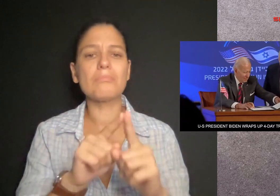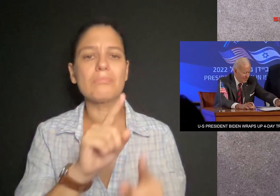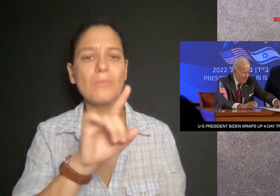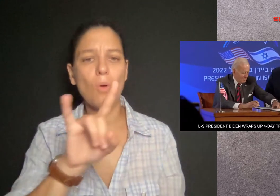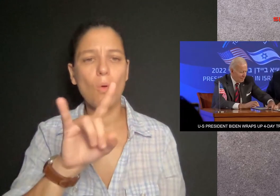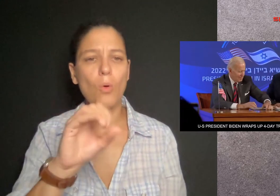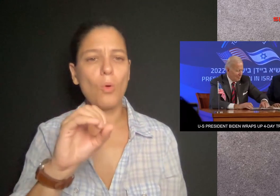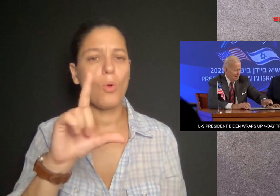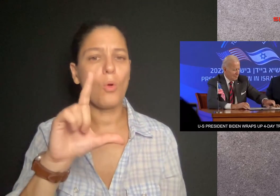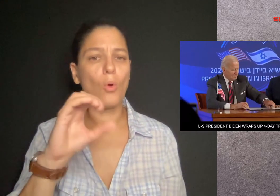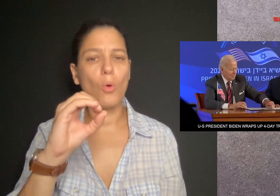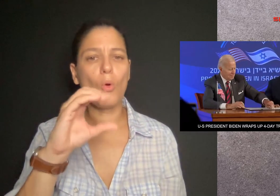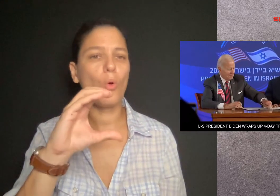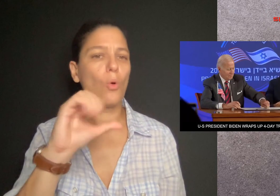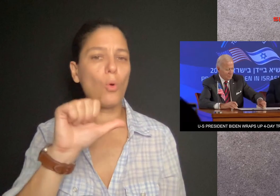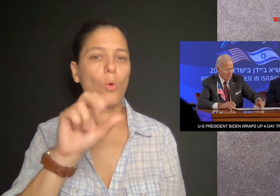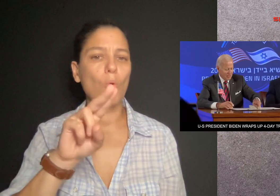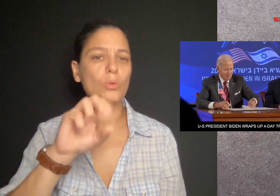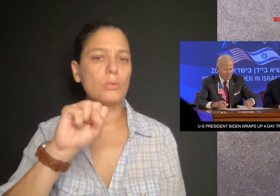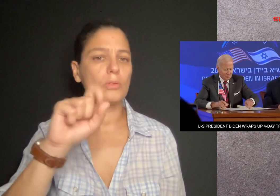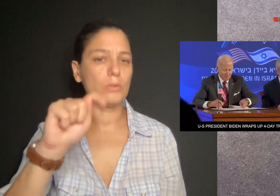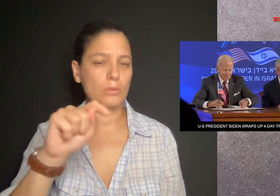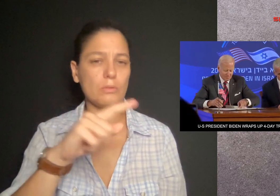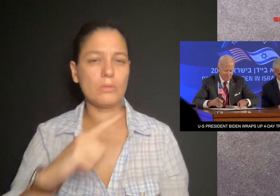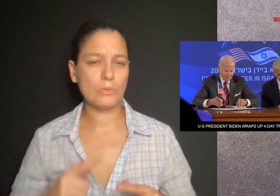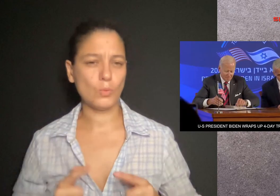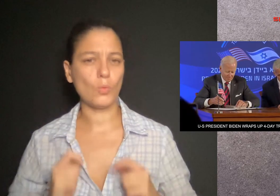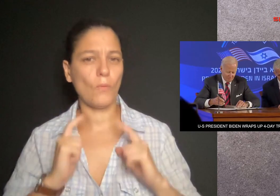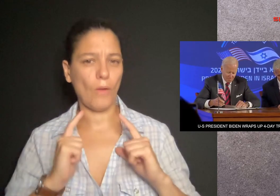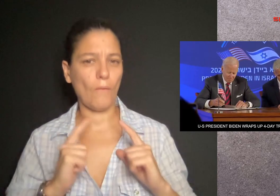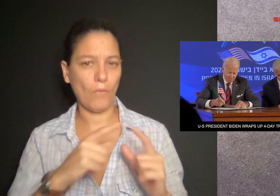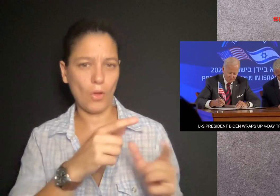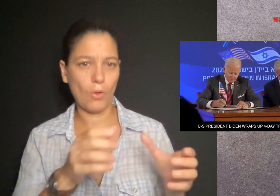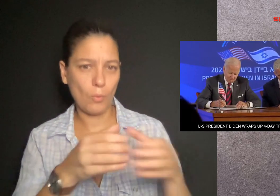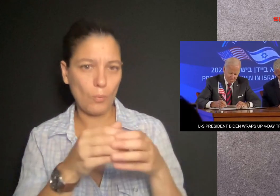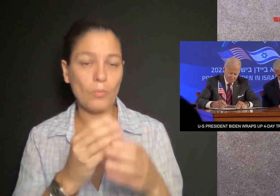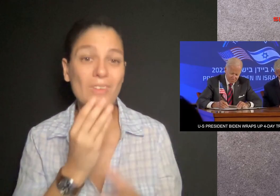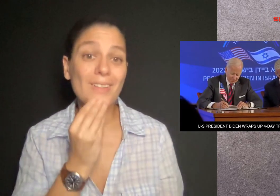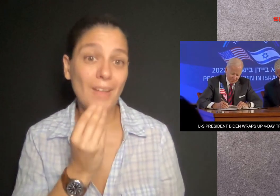He met with Israeli leaders and Holocaust survivors in Israel.